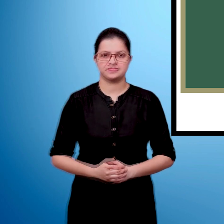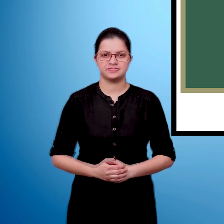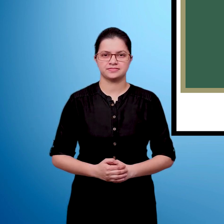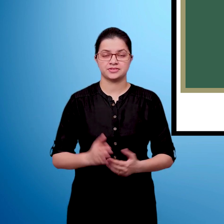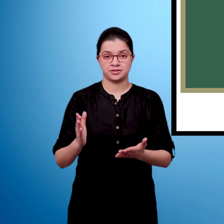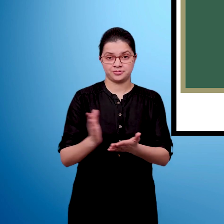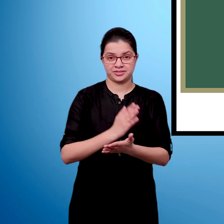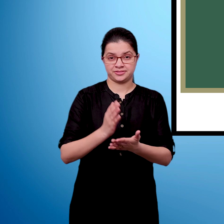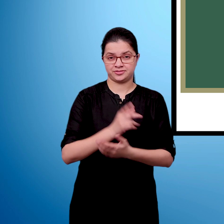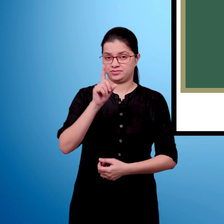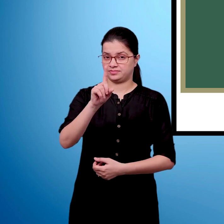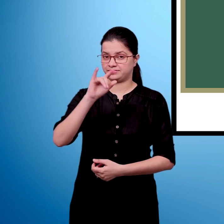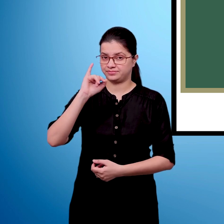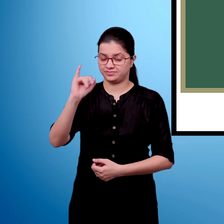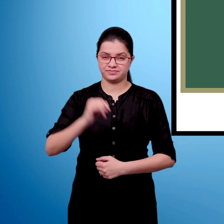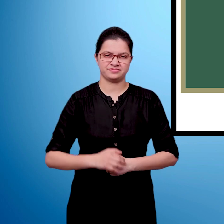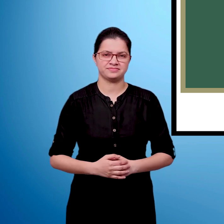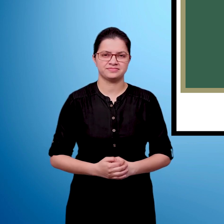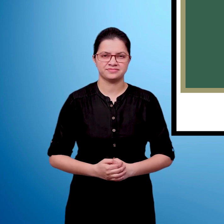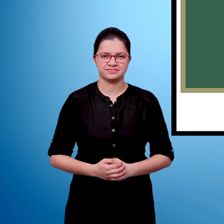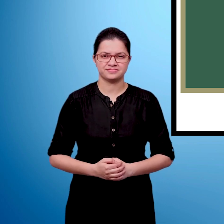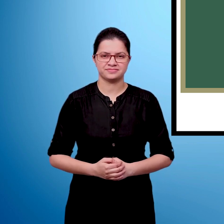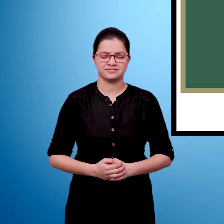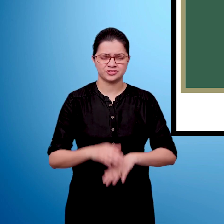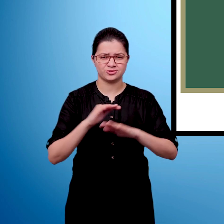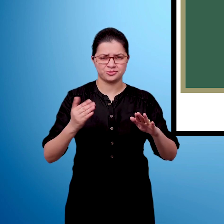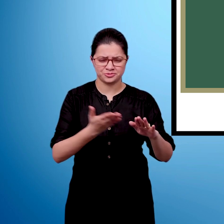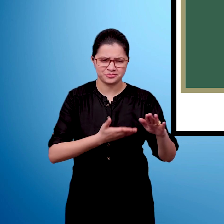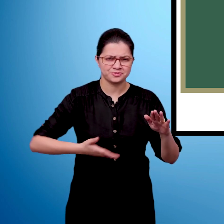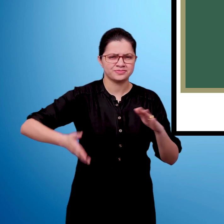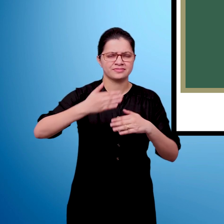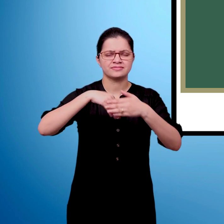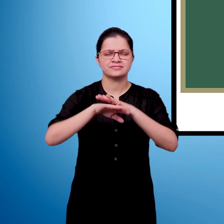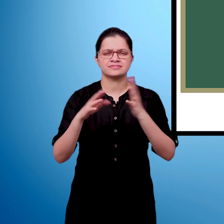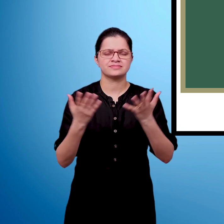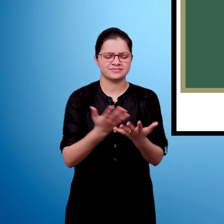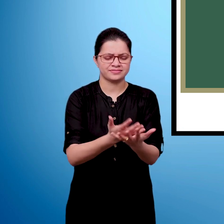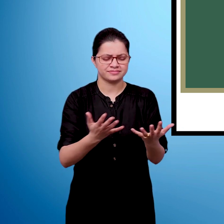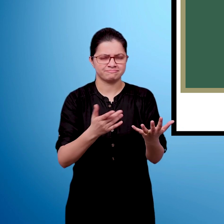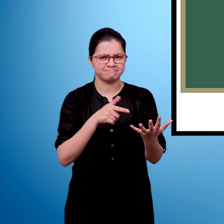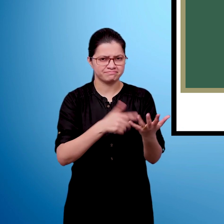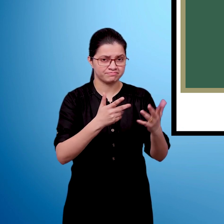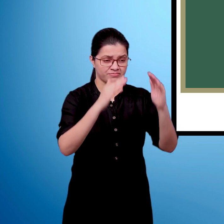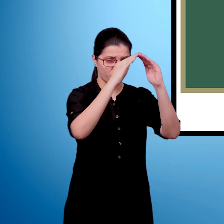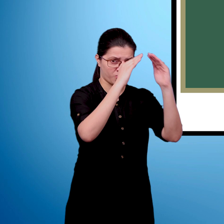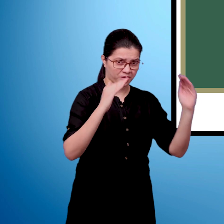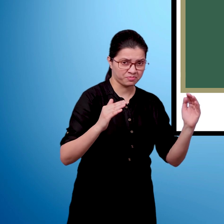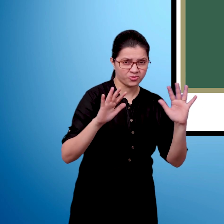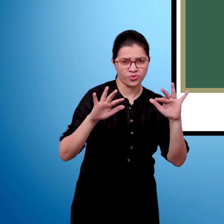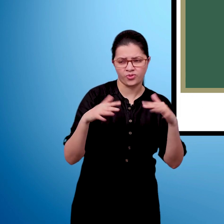Page number 16. Ask children to tell about different objects in their house